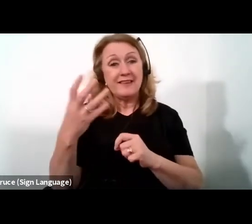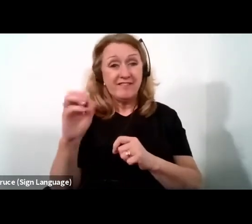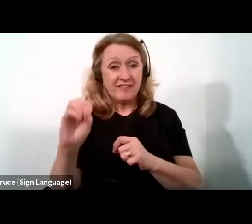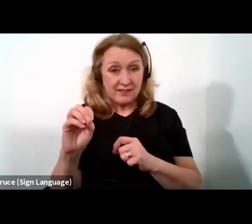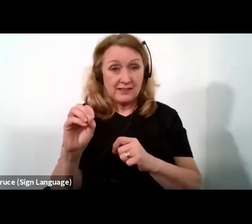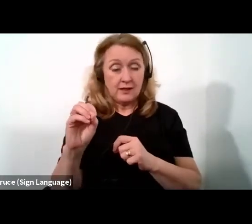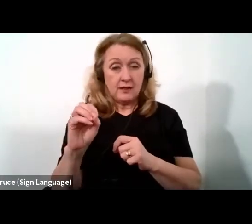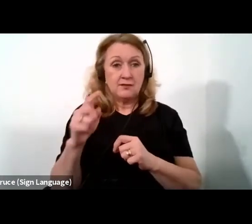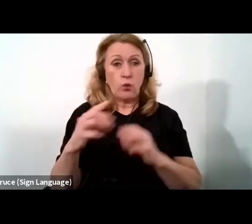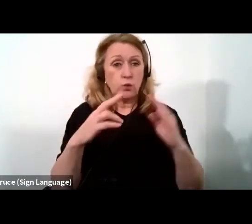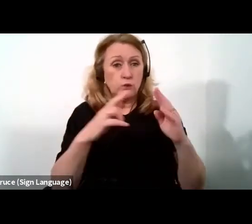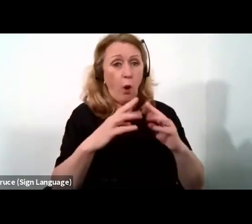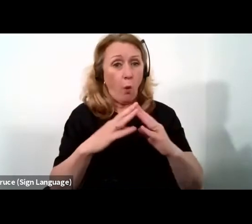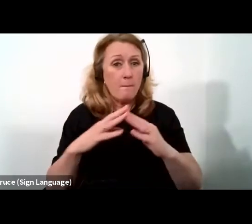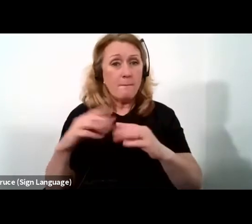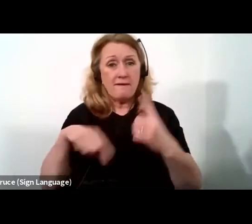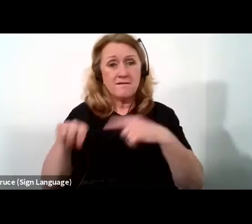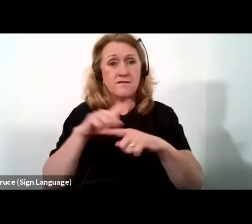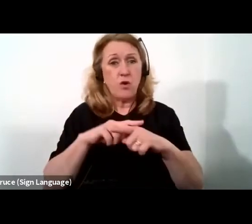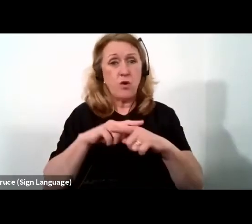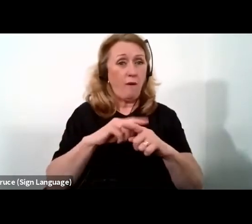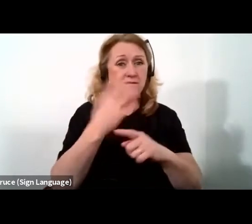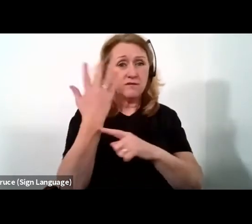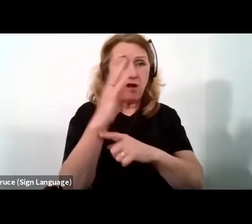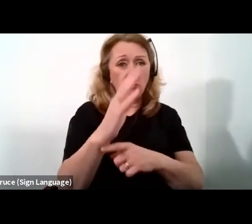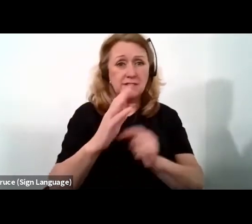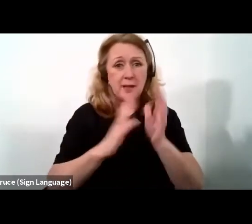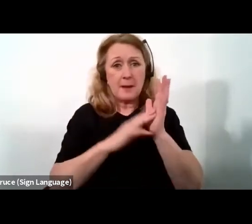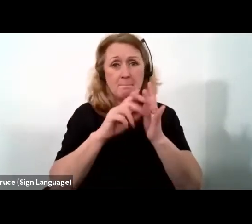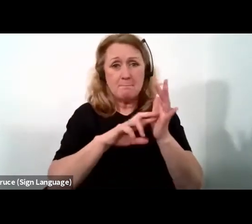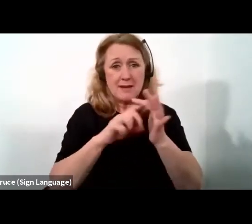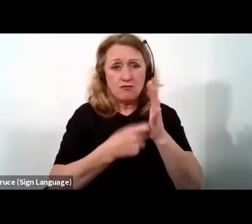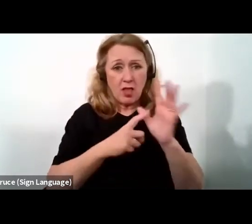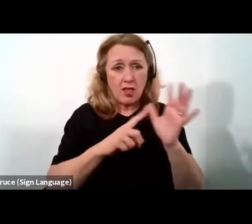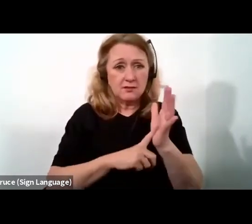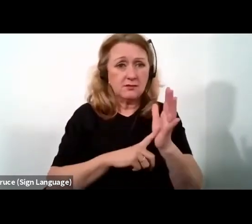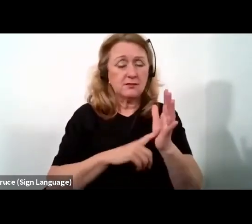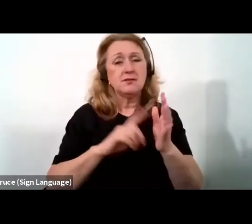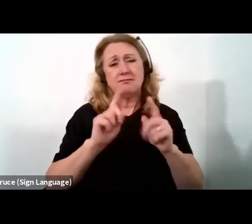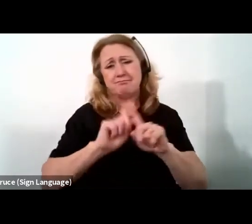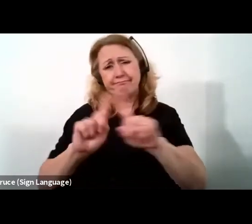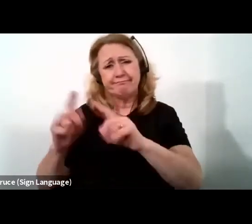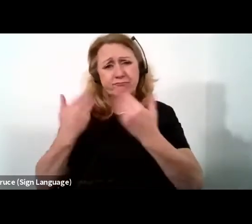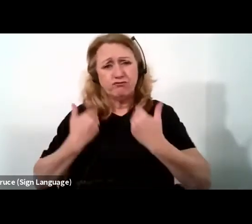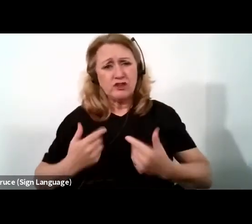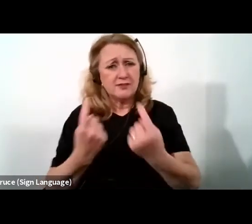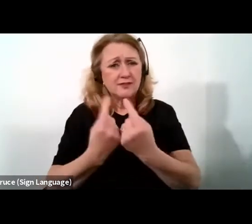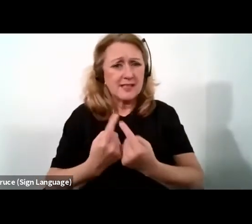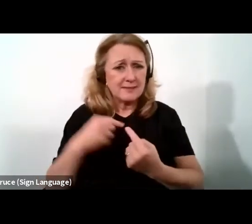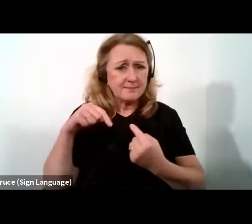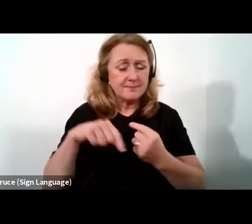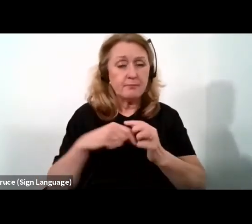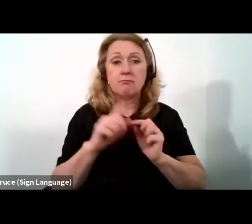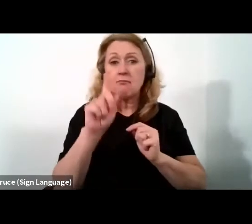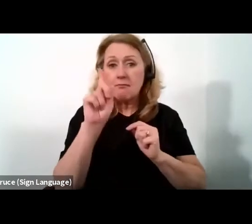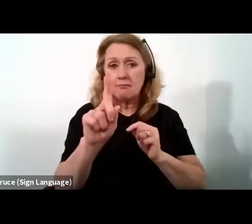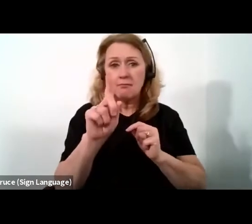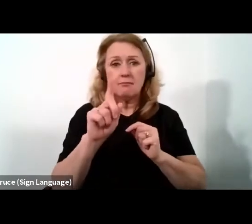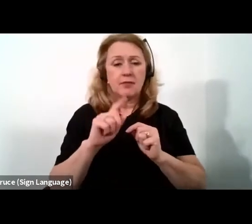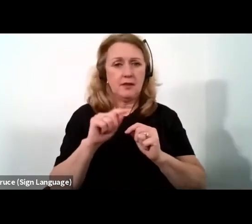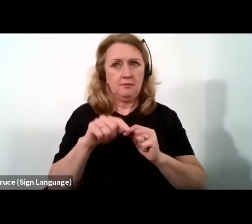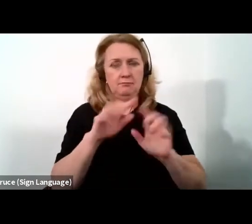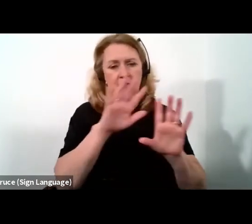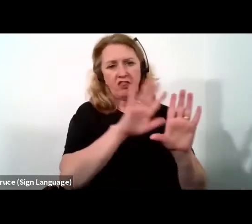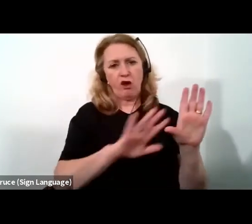also home to sway the forest, minerals among so many riches. Yet, the